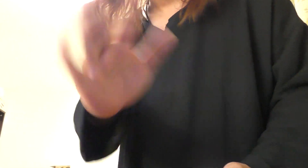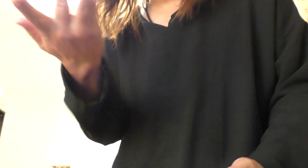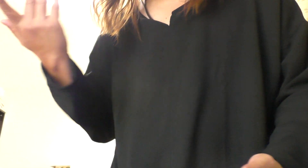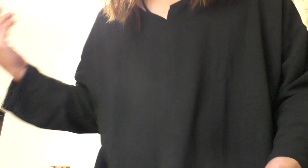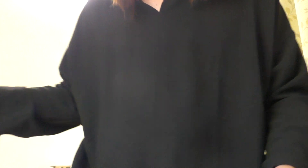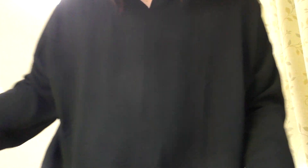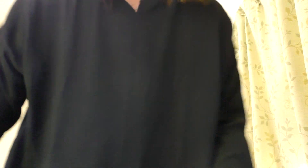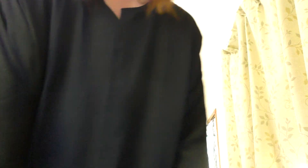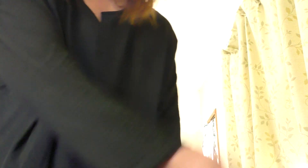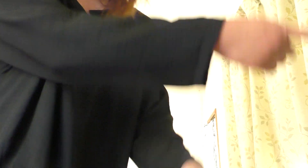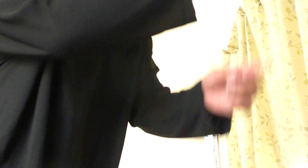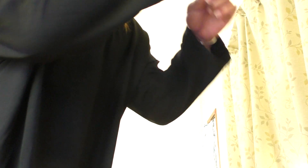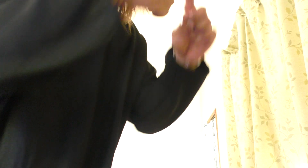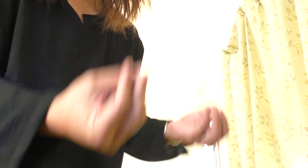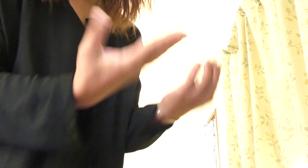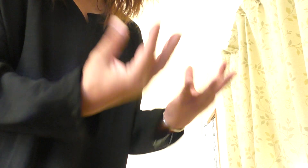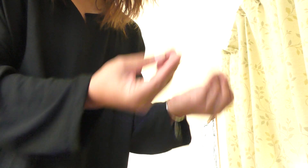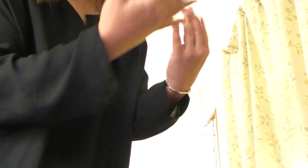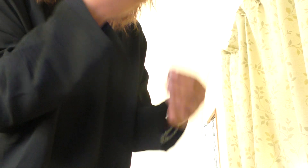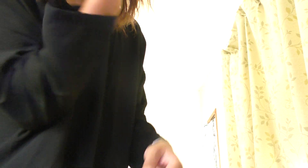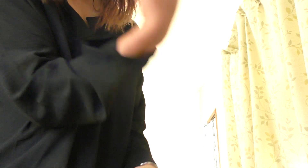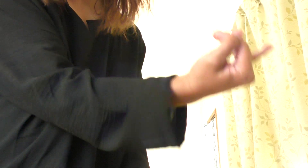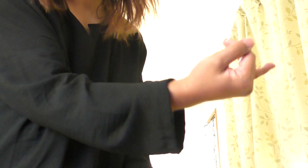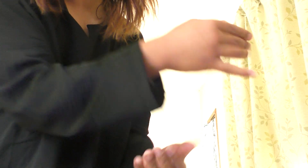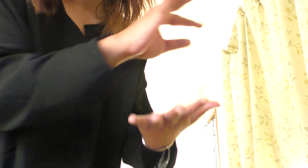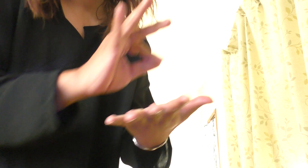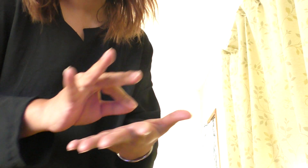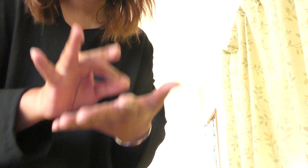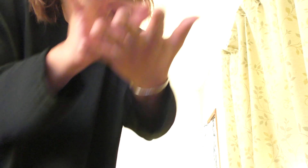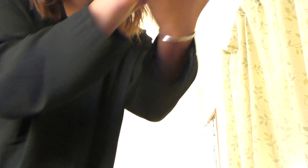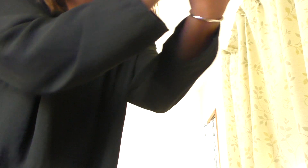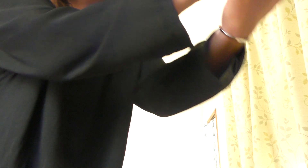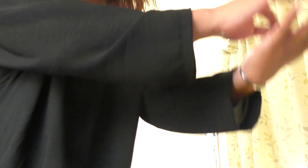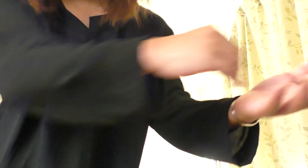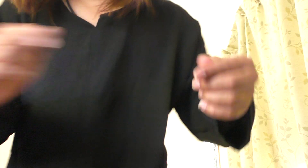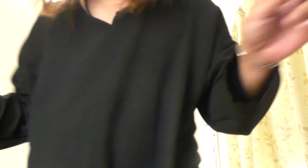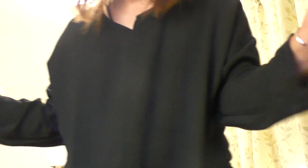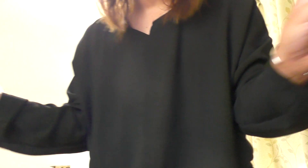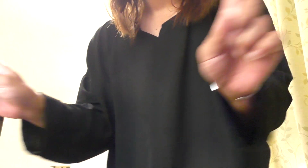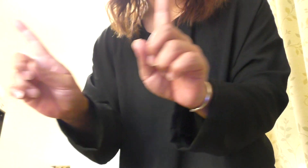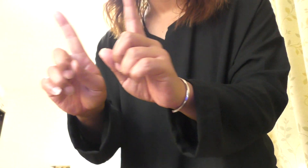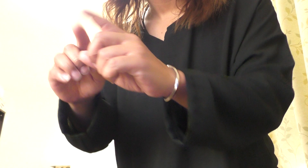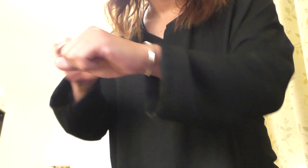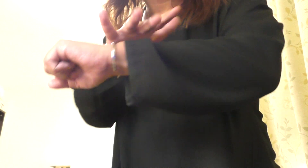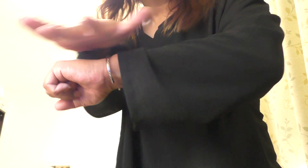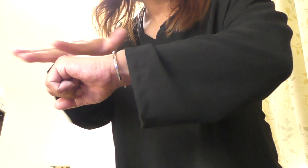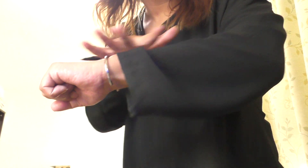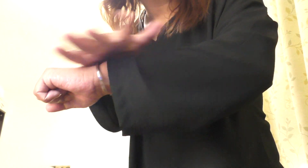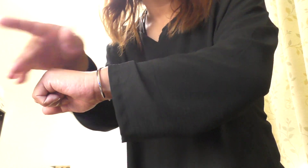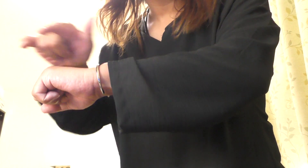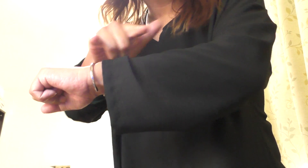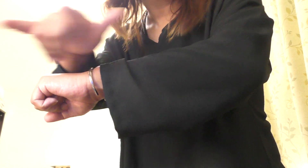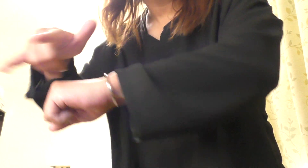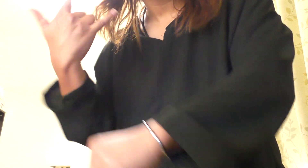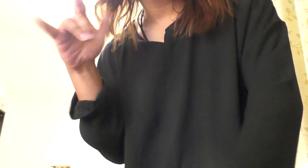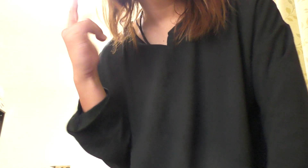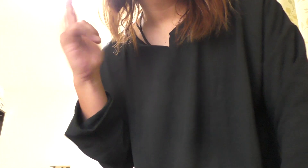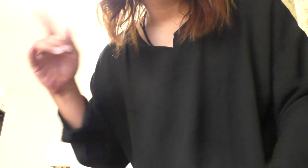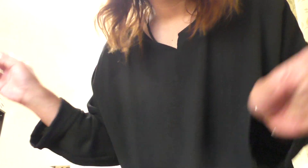me Merry Christmas, I wrapped it up and sent it With a note saying, I love you,